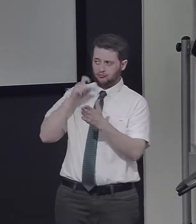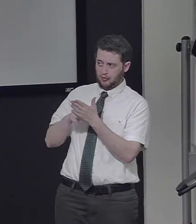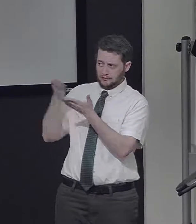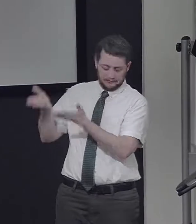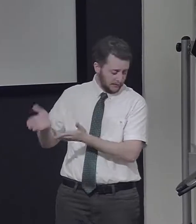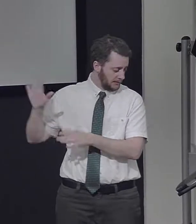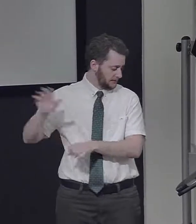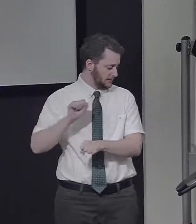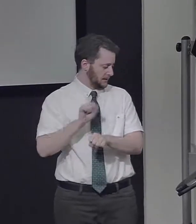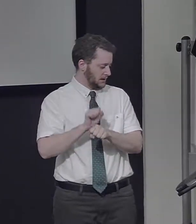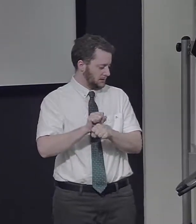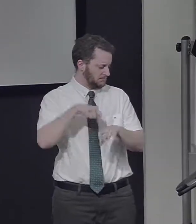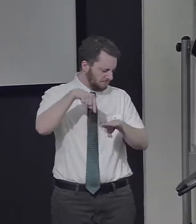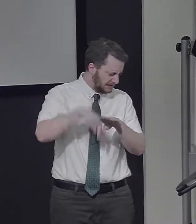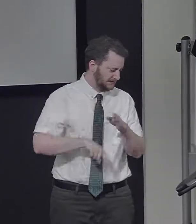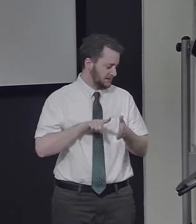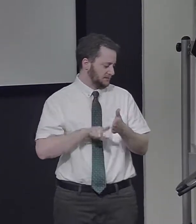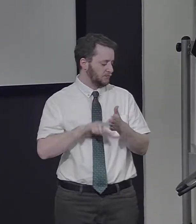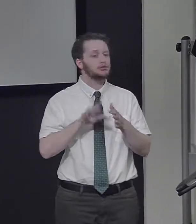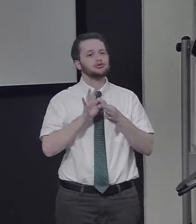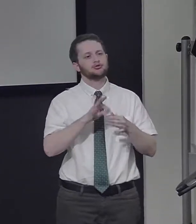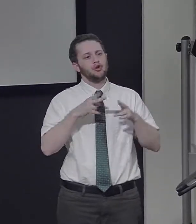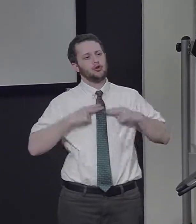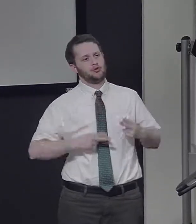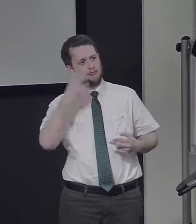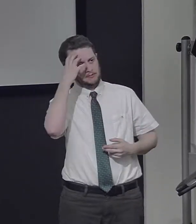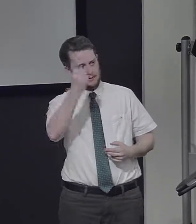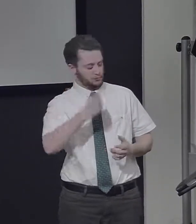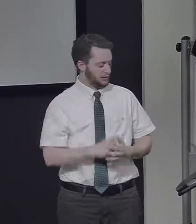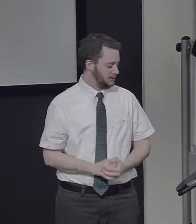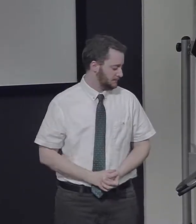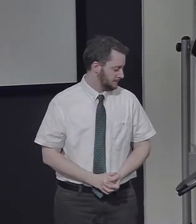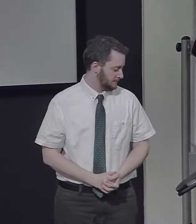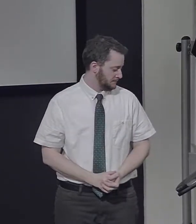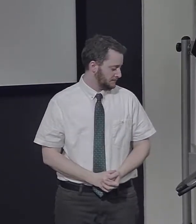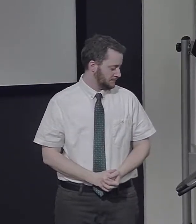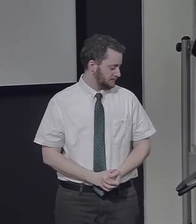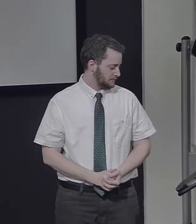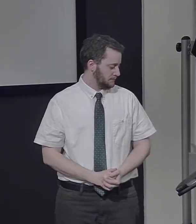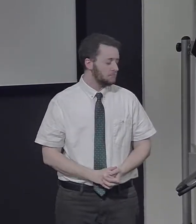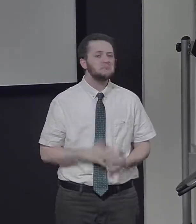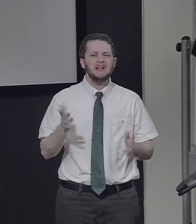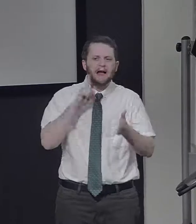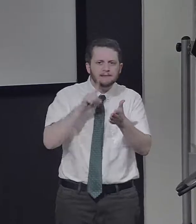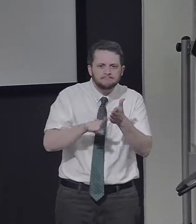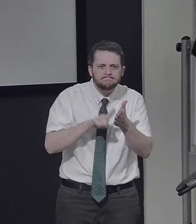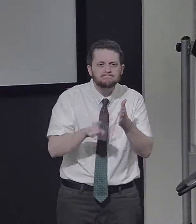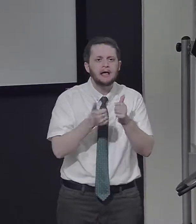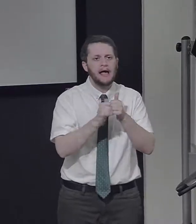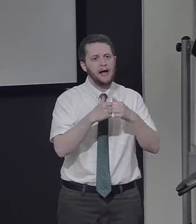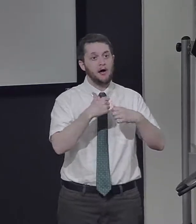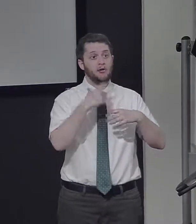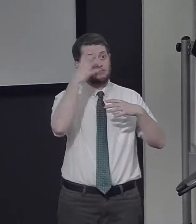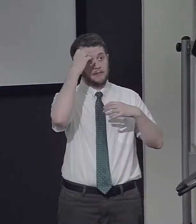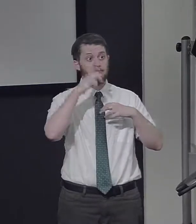Dr. Schachter is internationally recognized for his extensive research on human memory. He has investigated